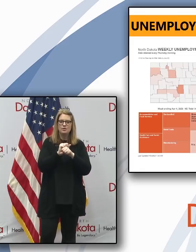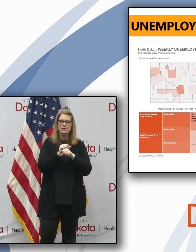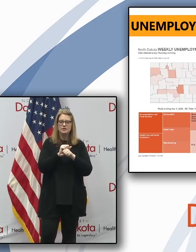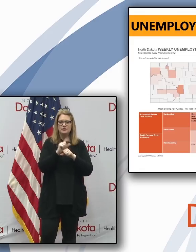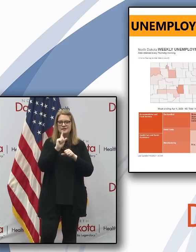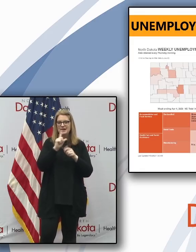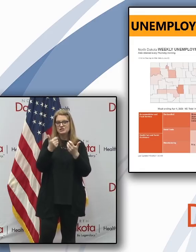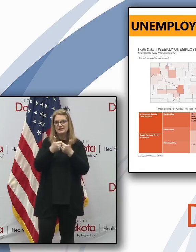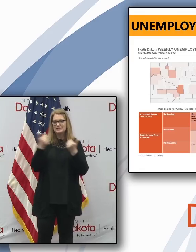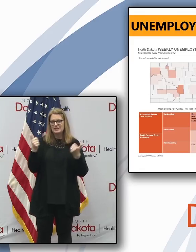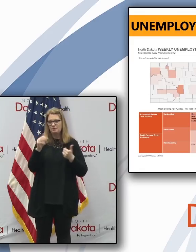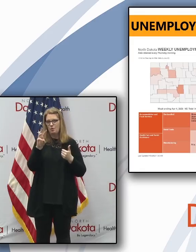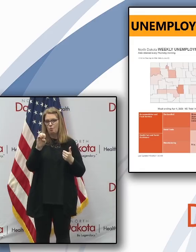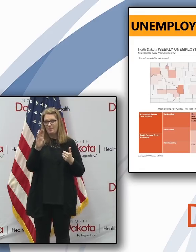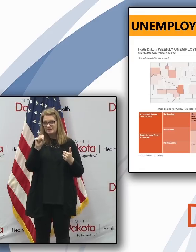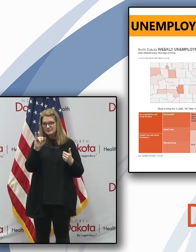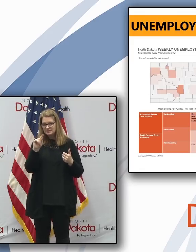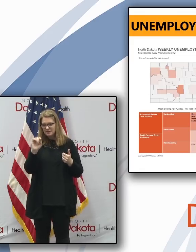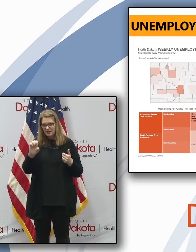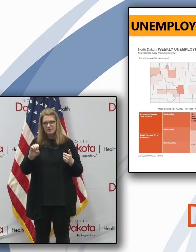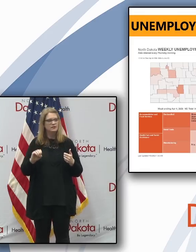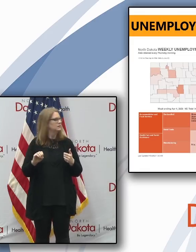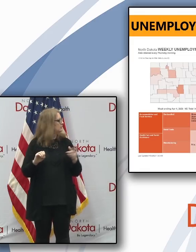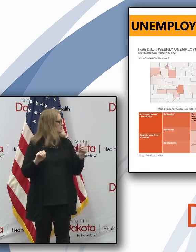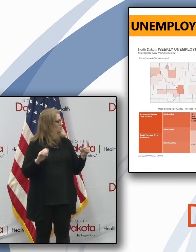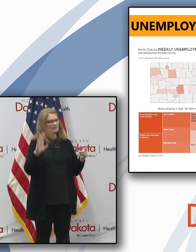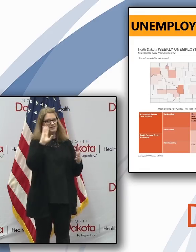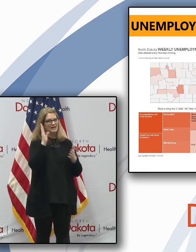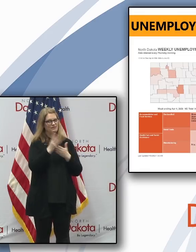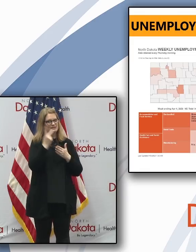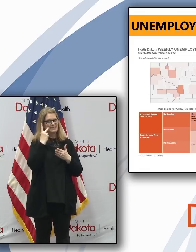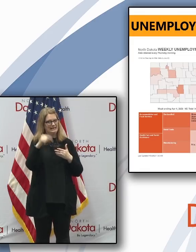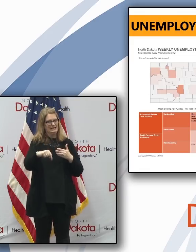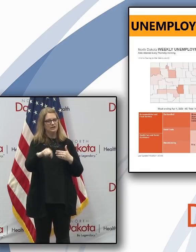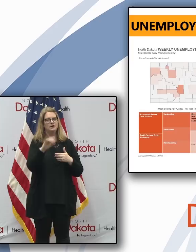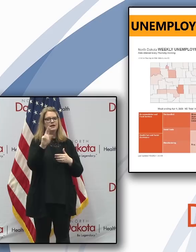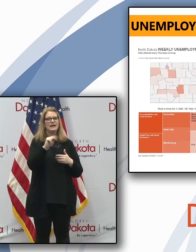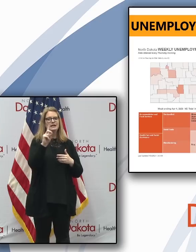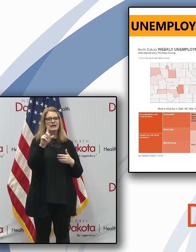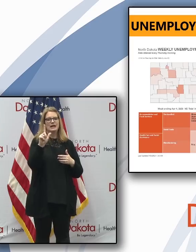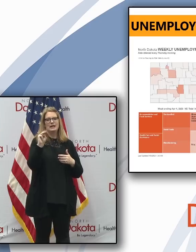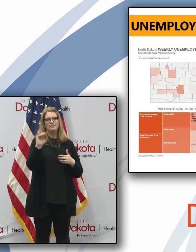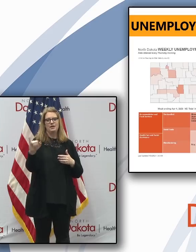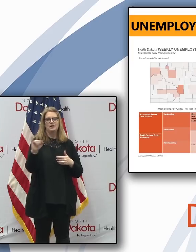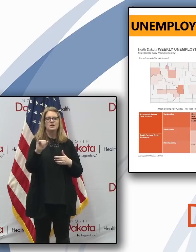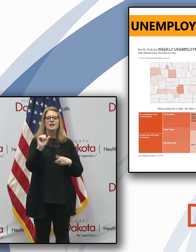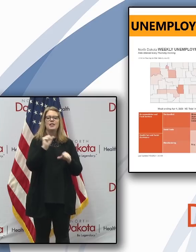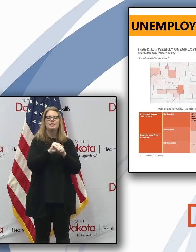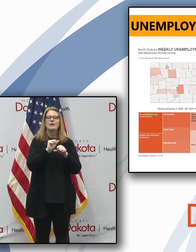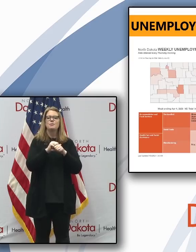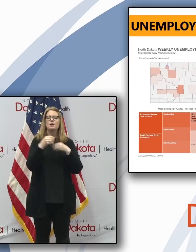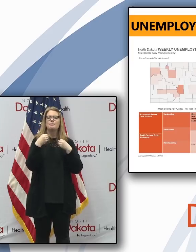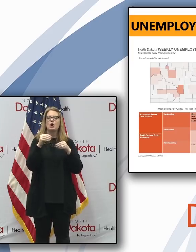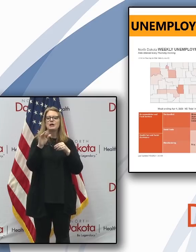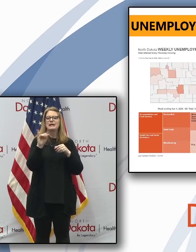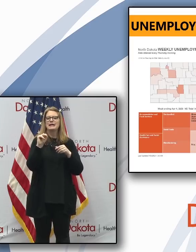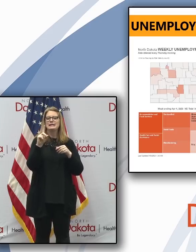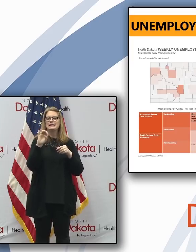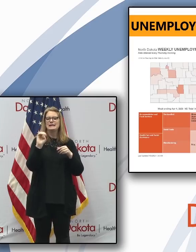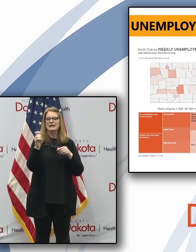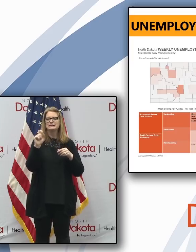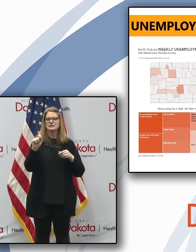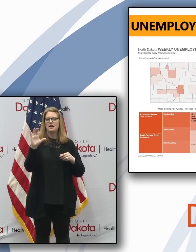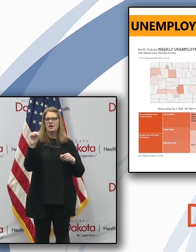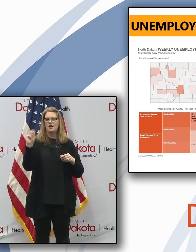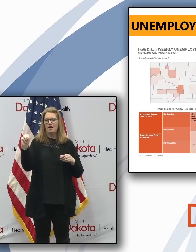separate website we have not shown before, but it's NDLMI, which is North Dakota labor market index dot com.